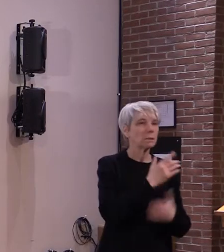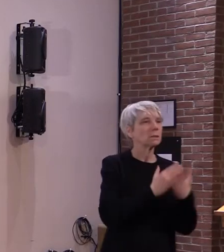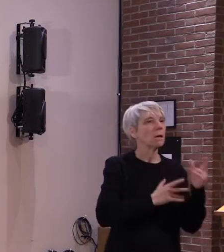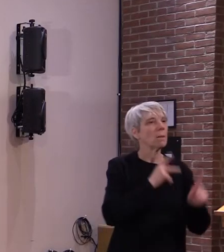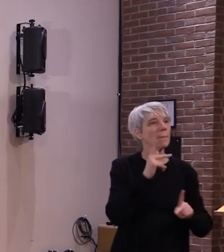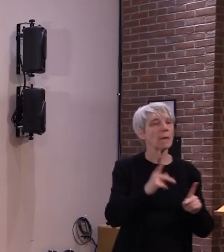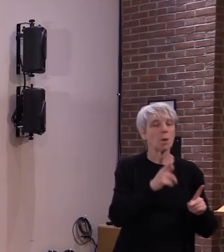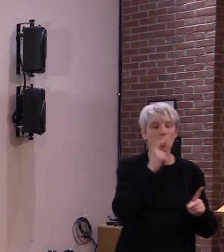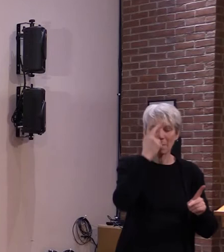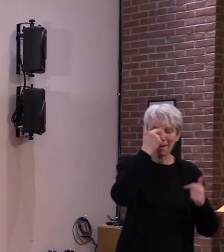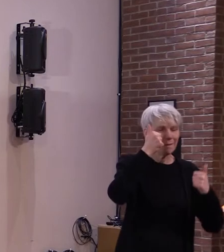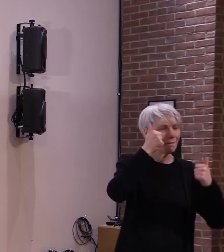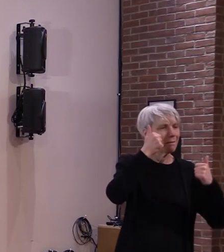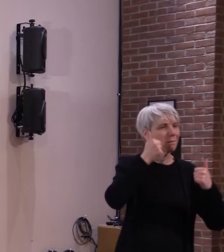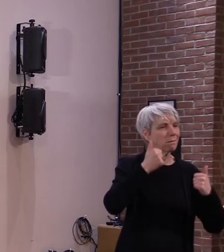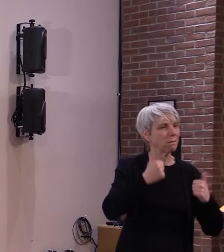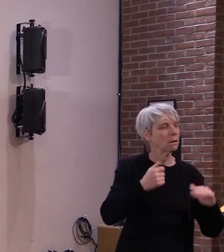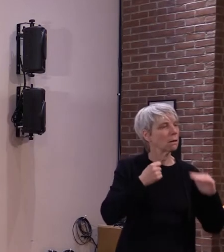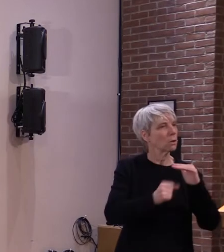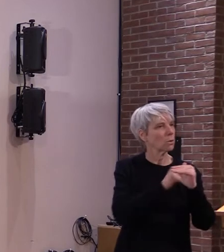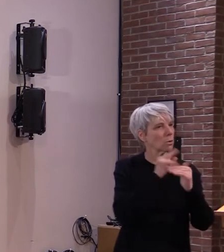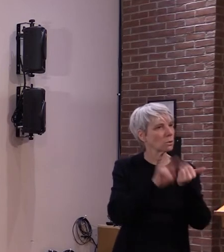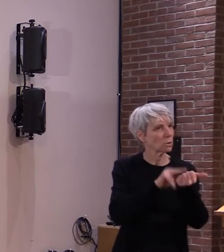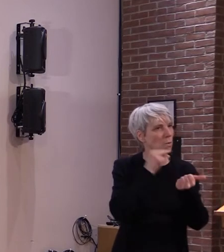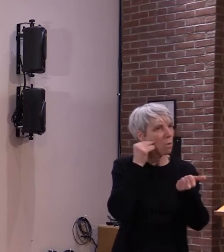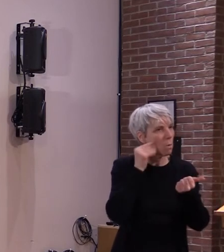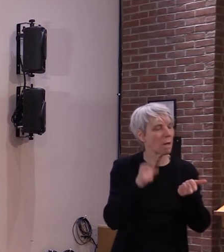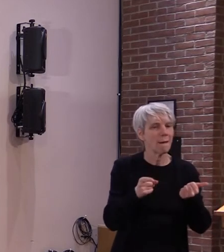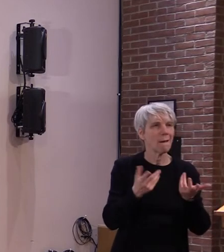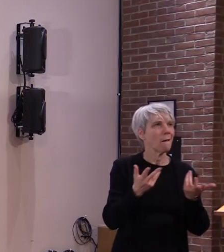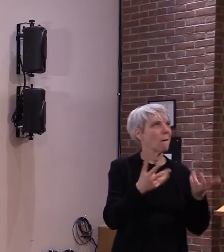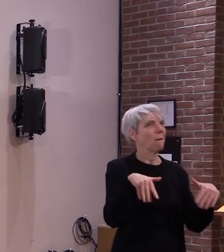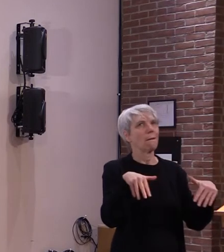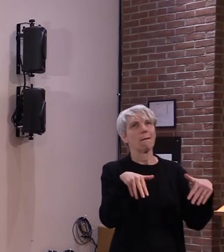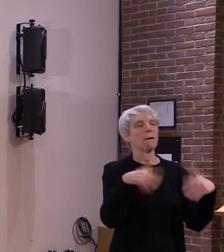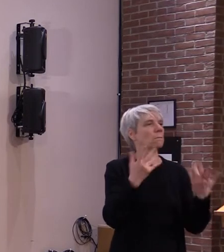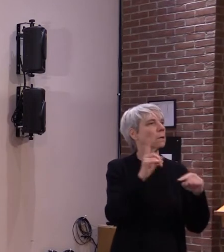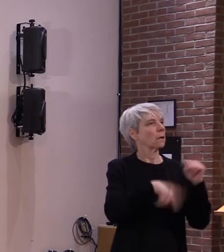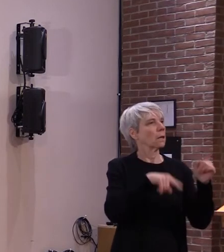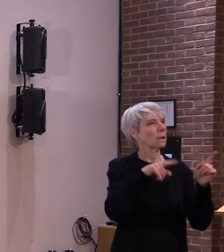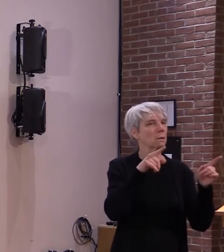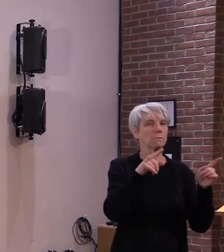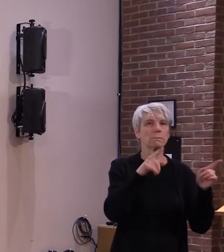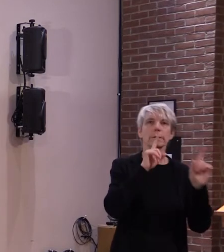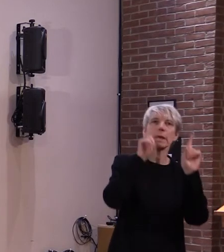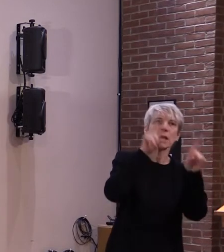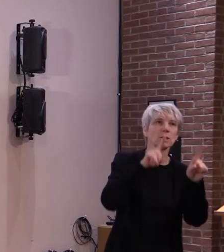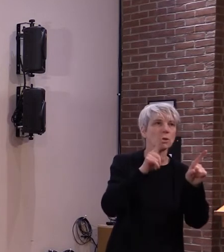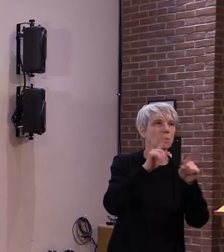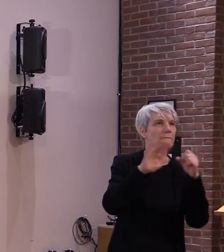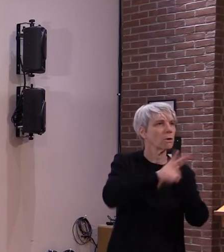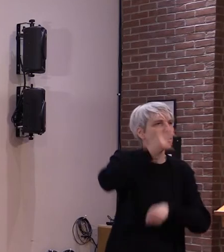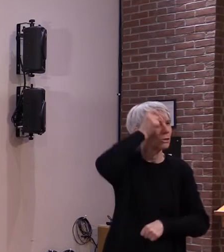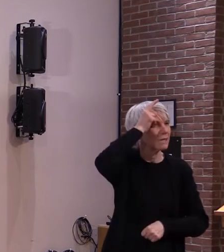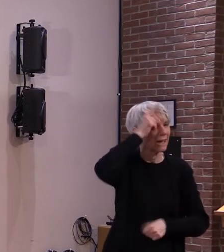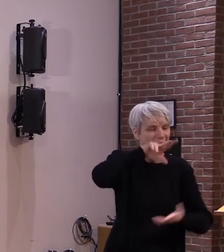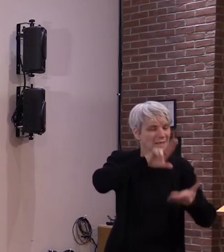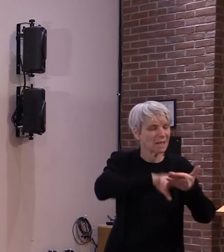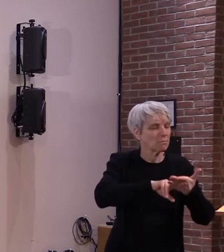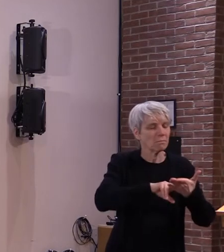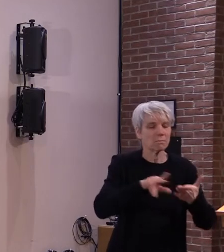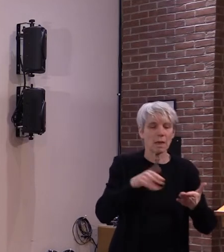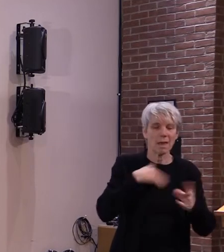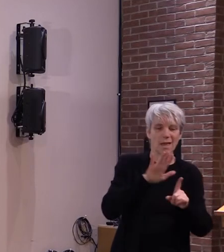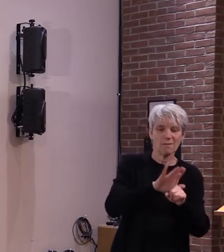dementia obviously they're going to need someone else to be a durable